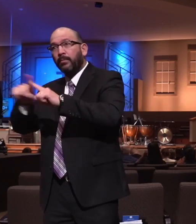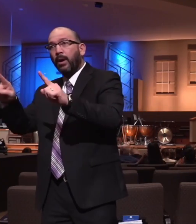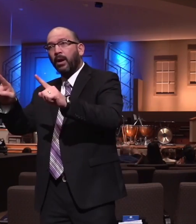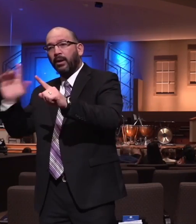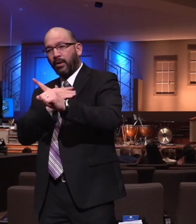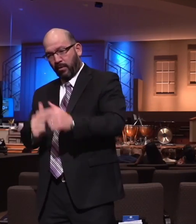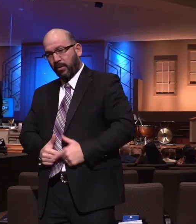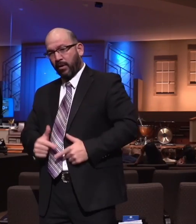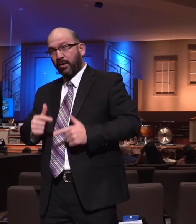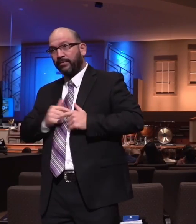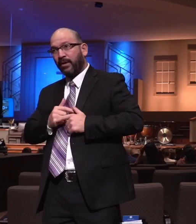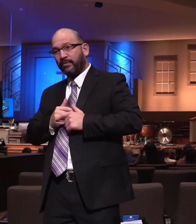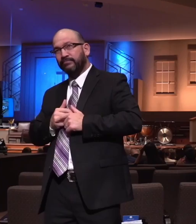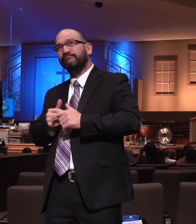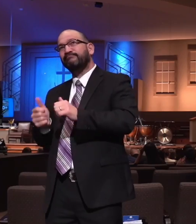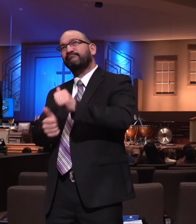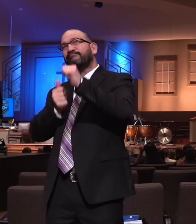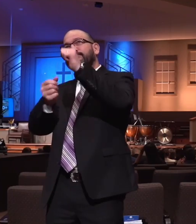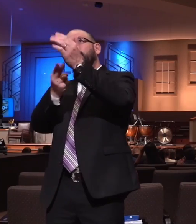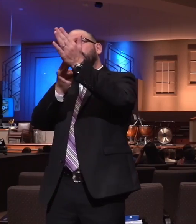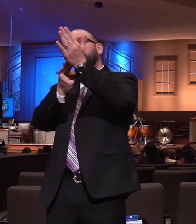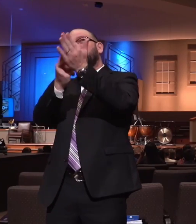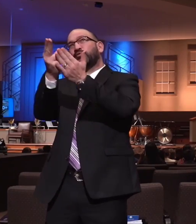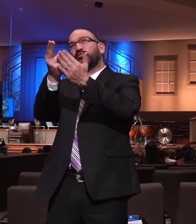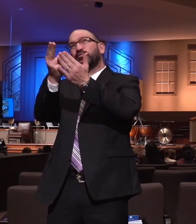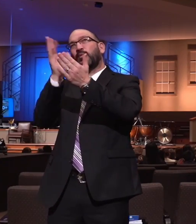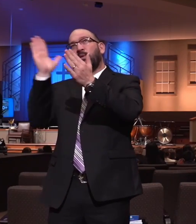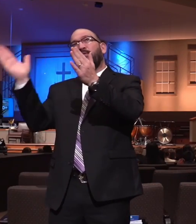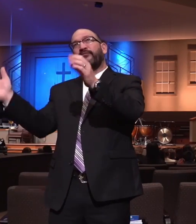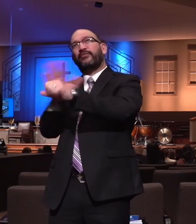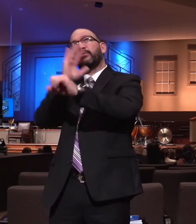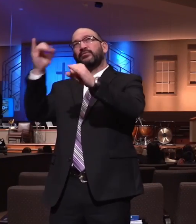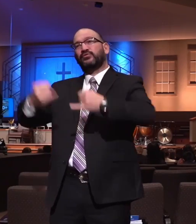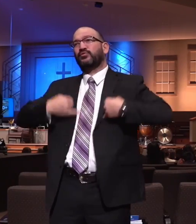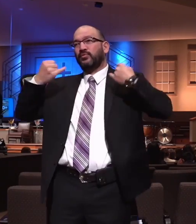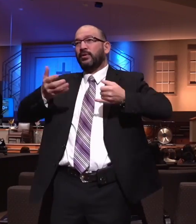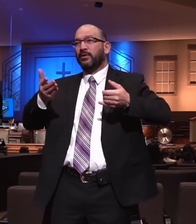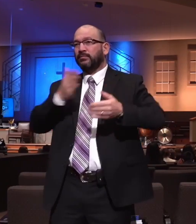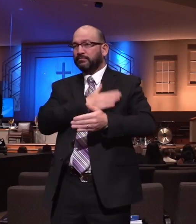we're living. That's what causes rejoicing. Let's stand together, shall we?